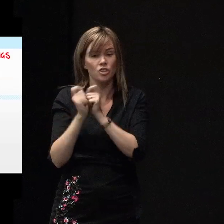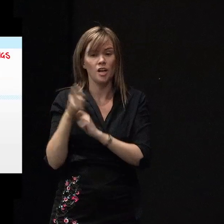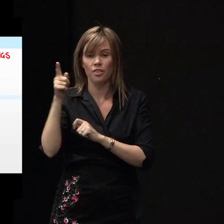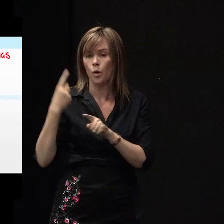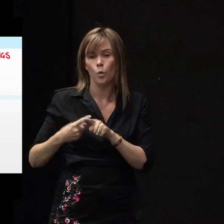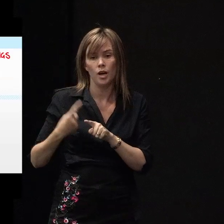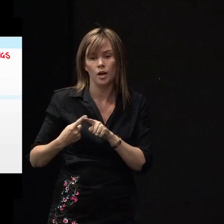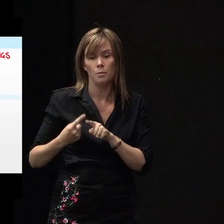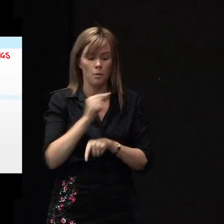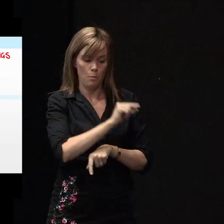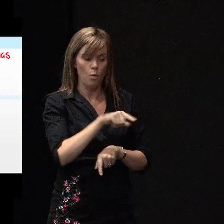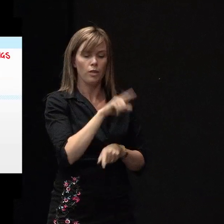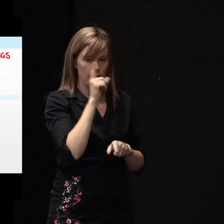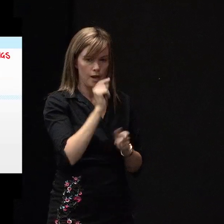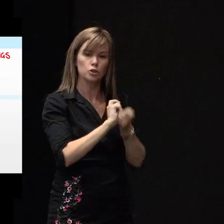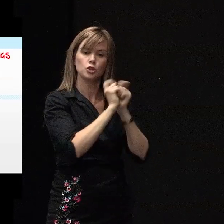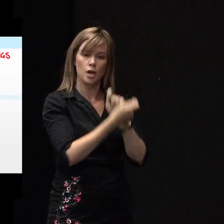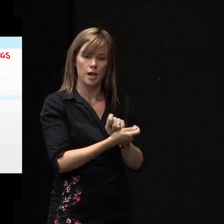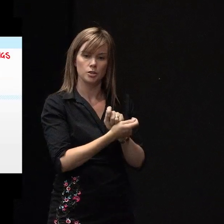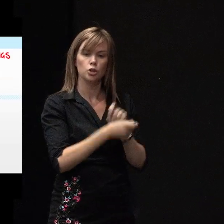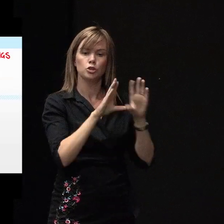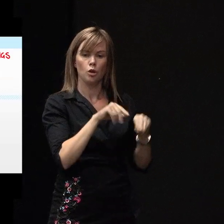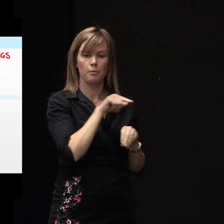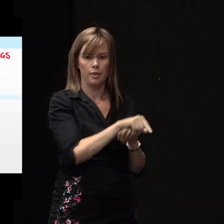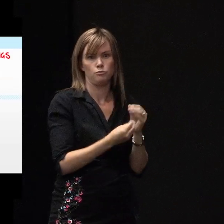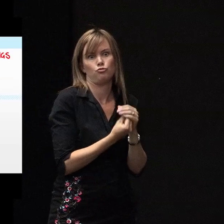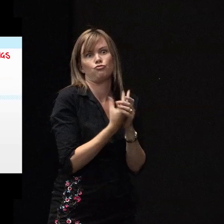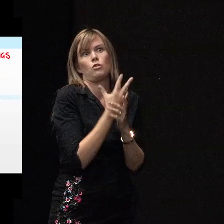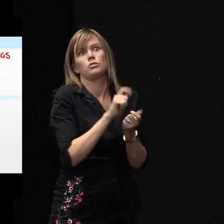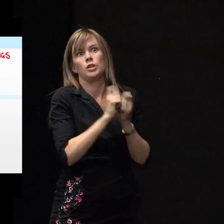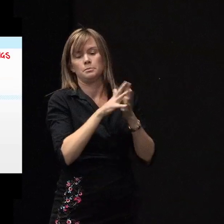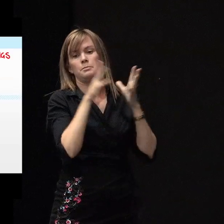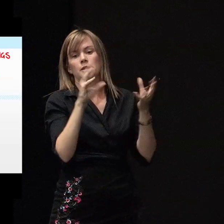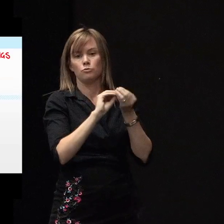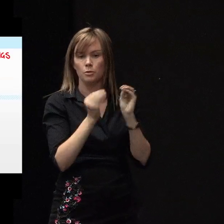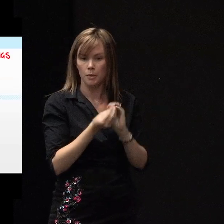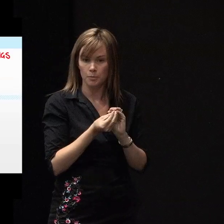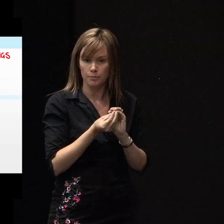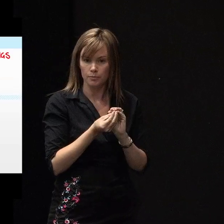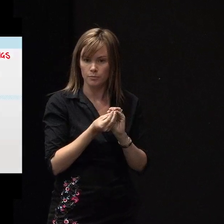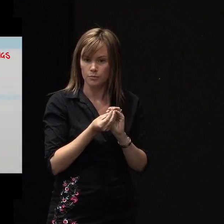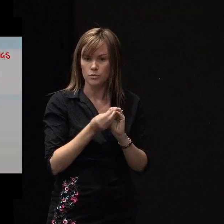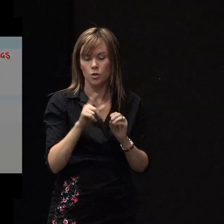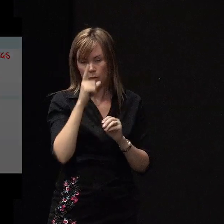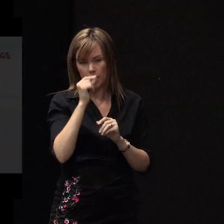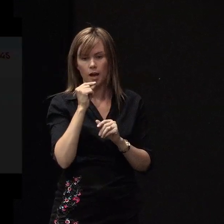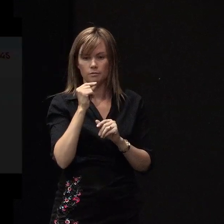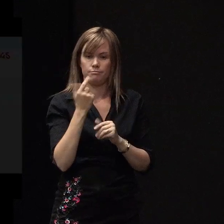change and prevent them developing into bigger things that will eventually undermine our ability to do things as we want them